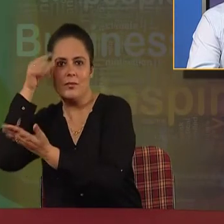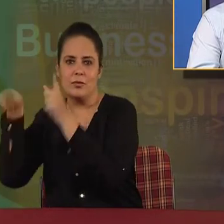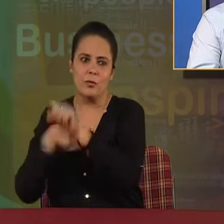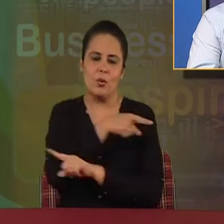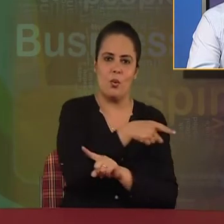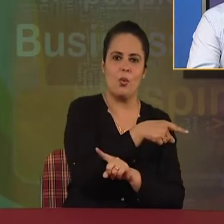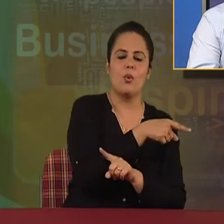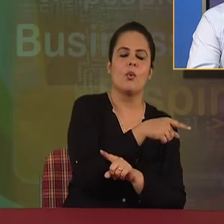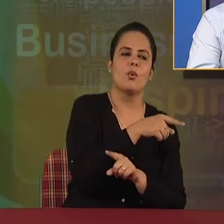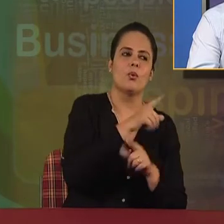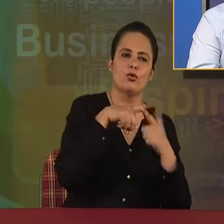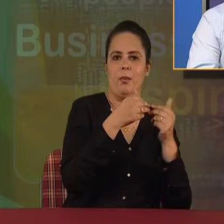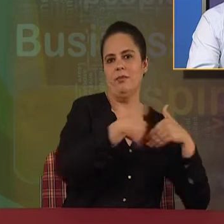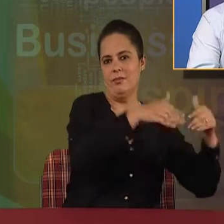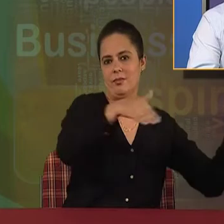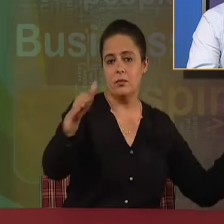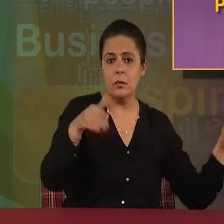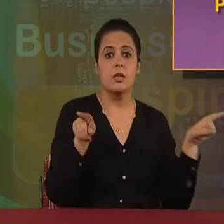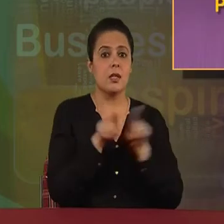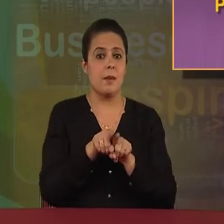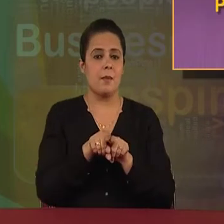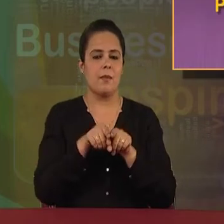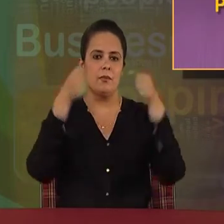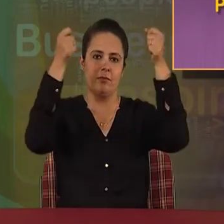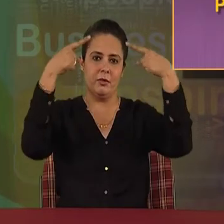feature is very much present in the management.